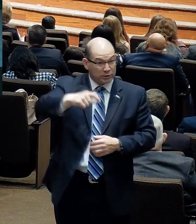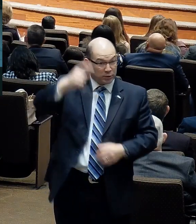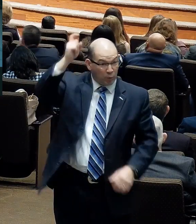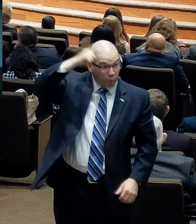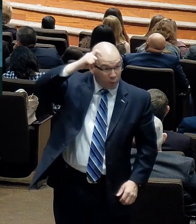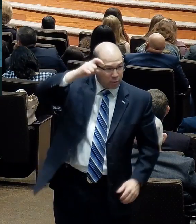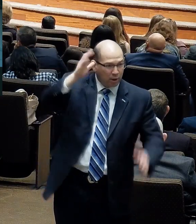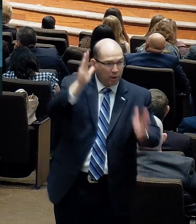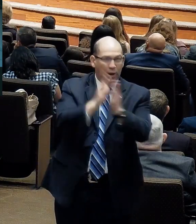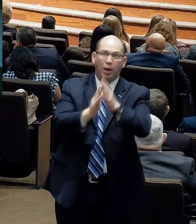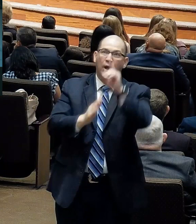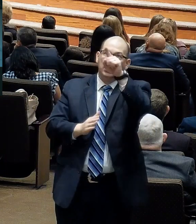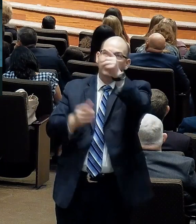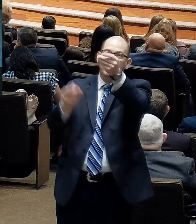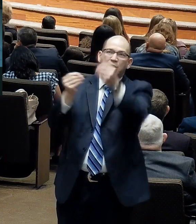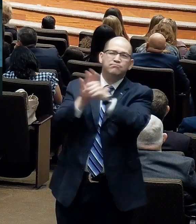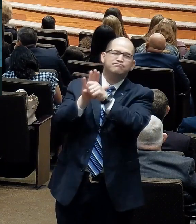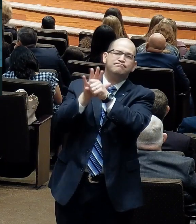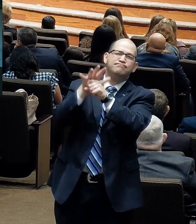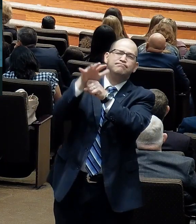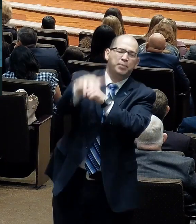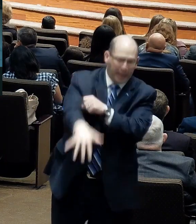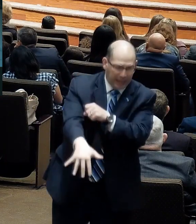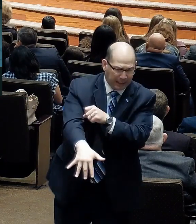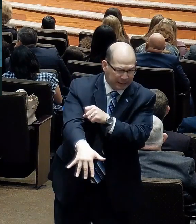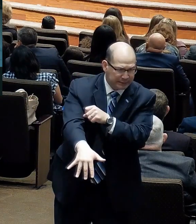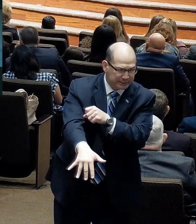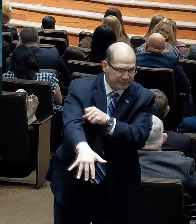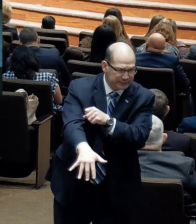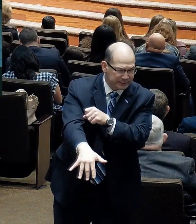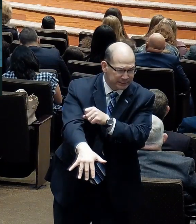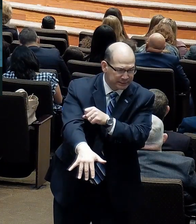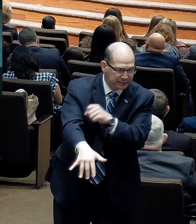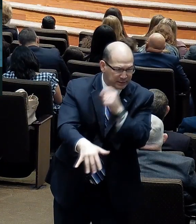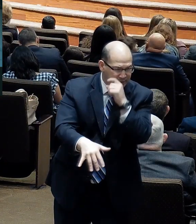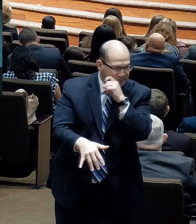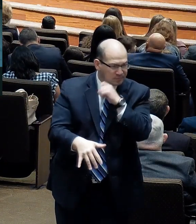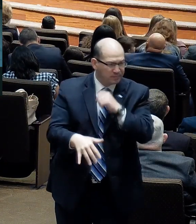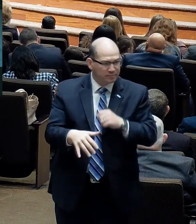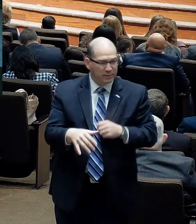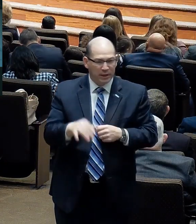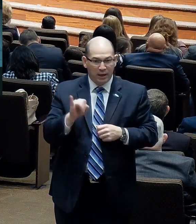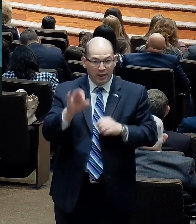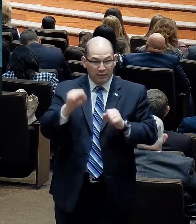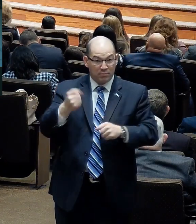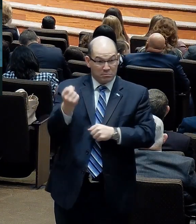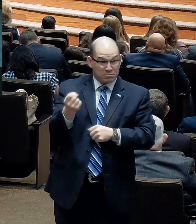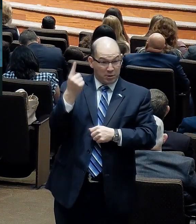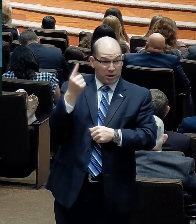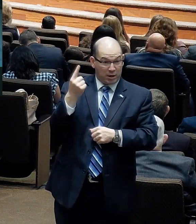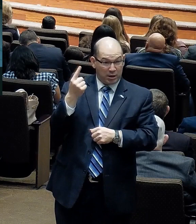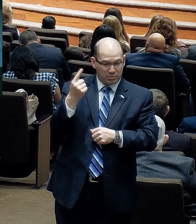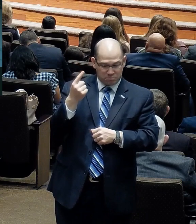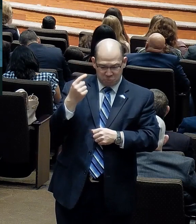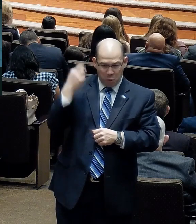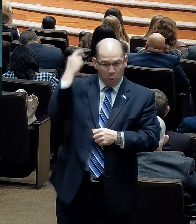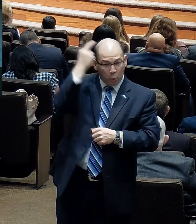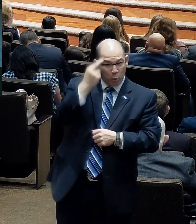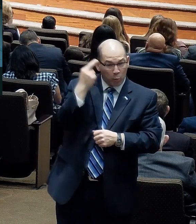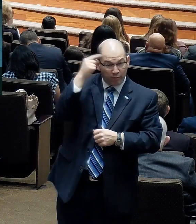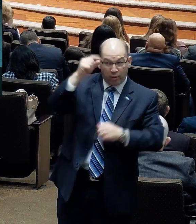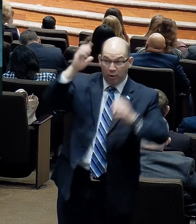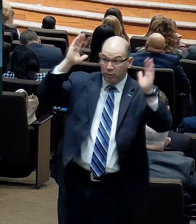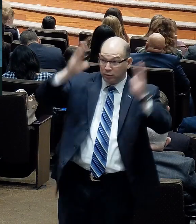all men liberally and upbraideth not. In context, you know what that's saying? It's saying if you can't understand how this trial could be used of God for your good,